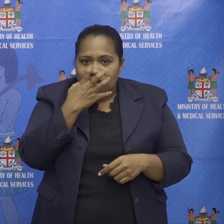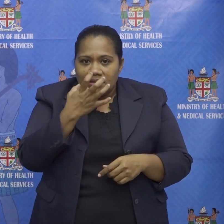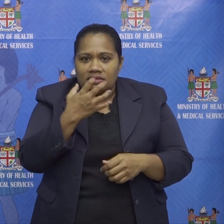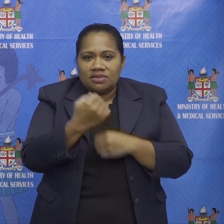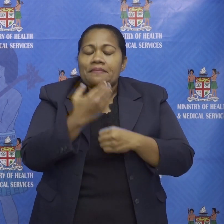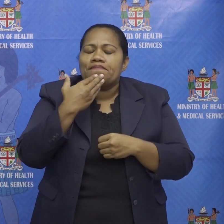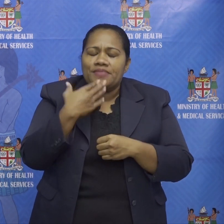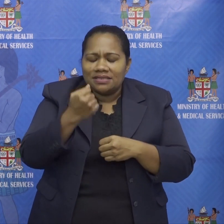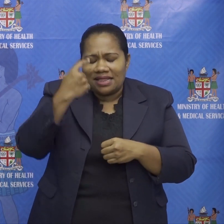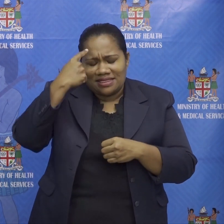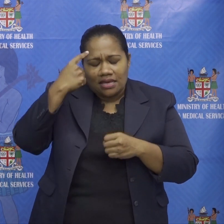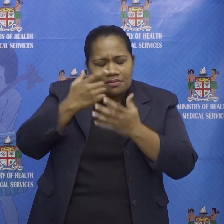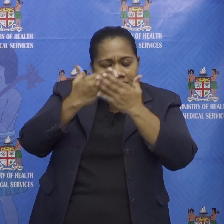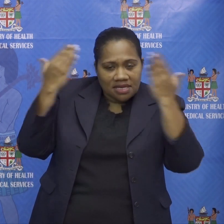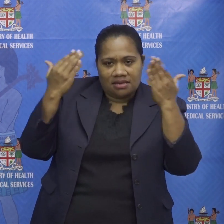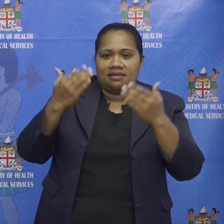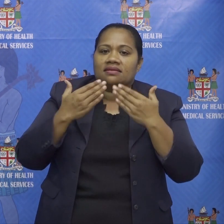the big picture thank you